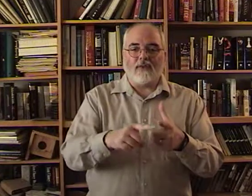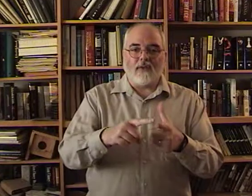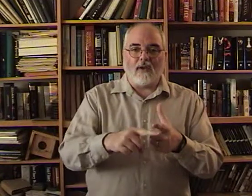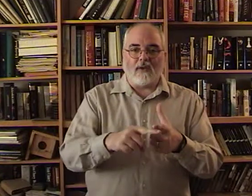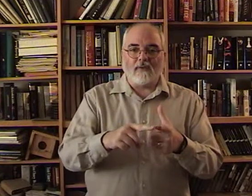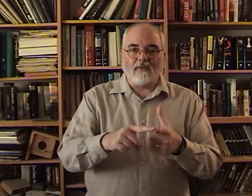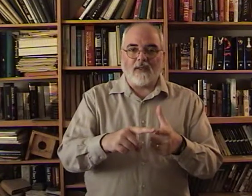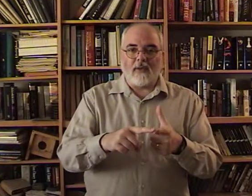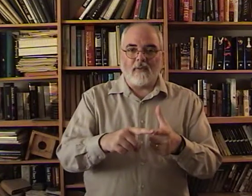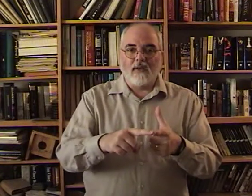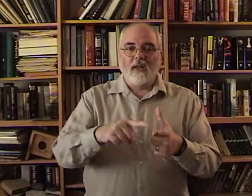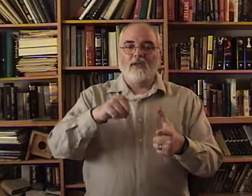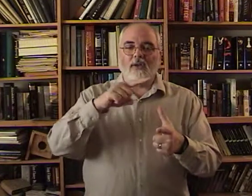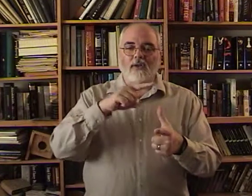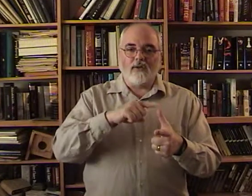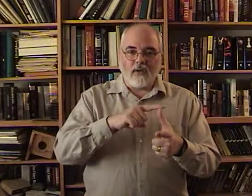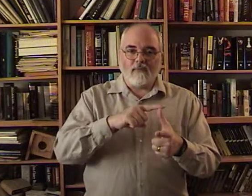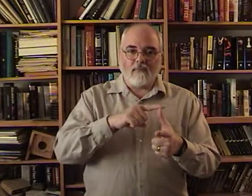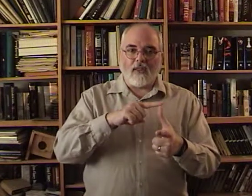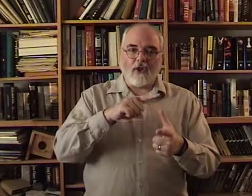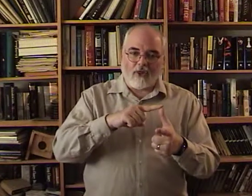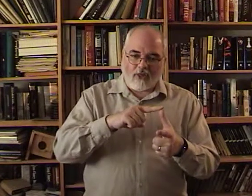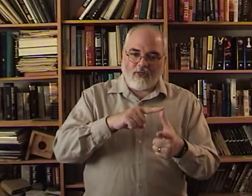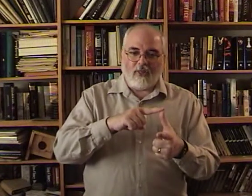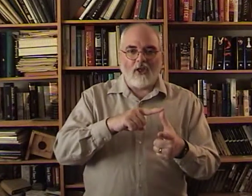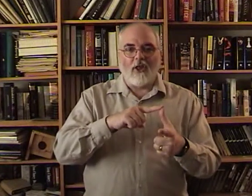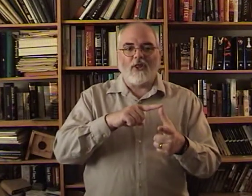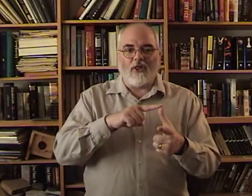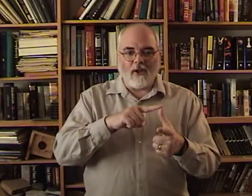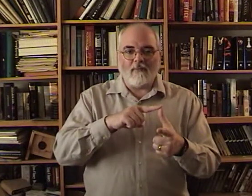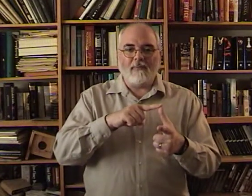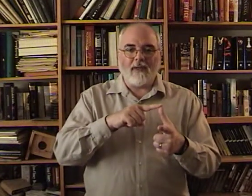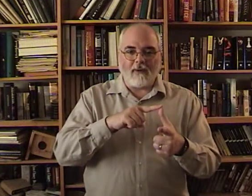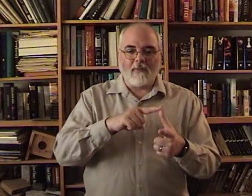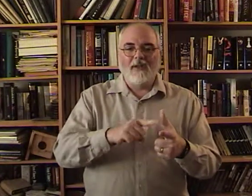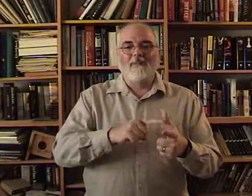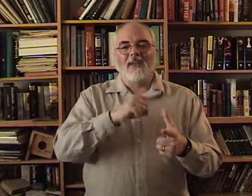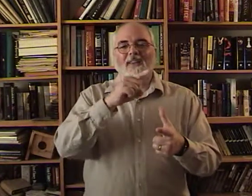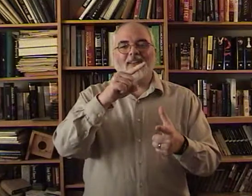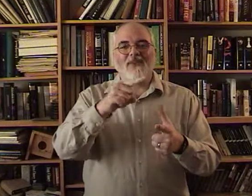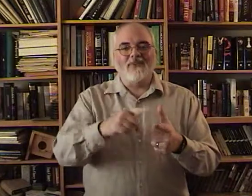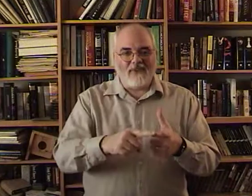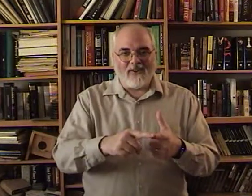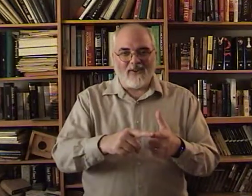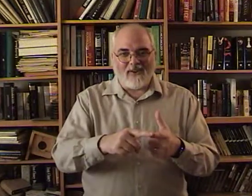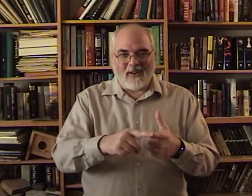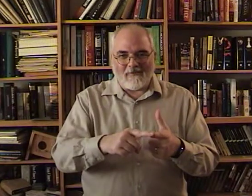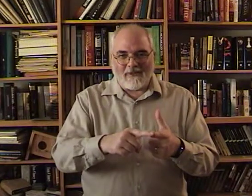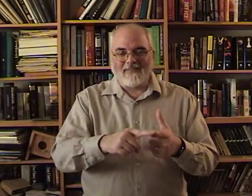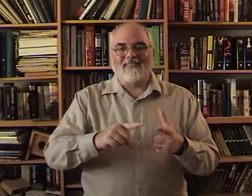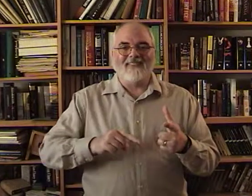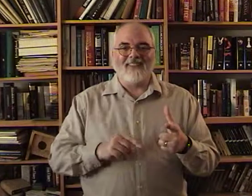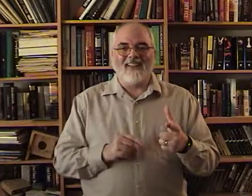your finger. Tip. It's your tongue. Your thumb tip. And then your finger tip. Okay.